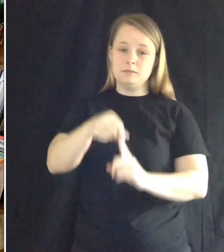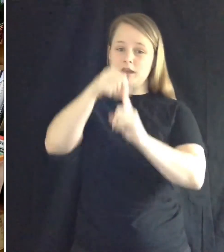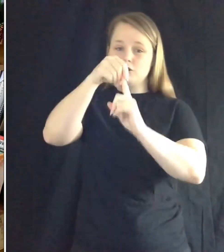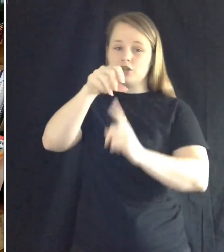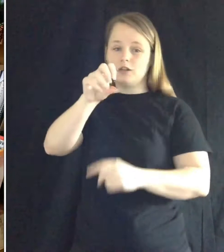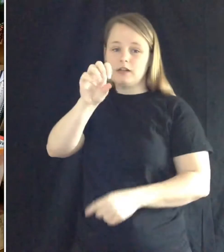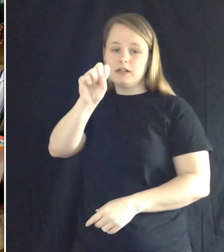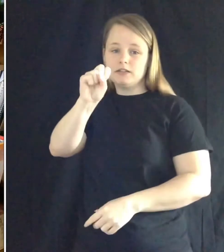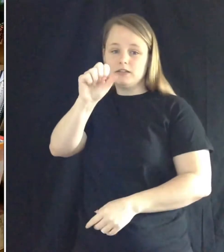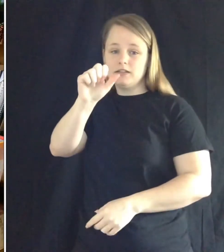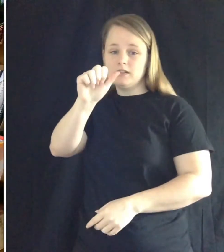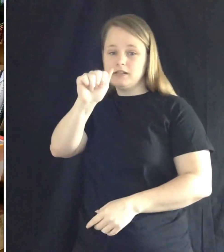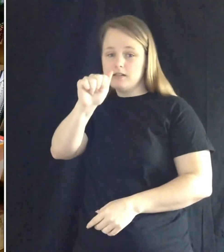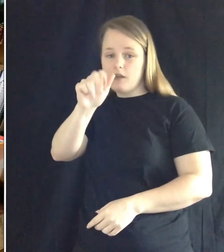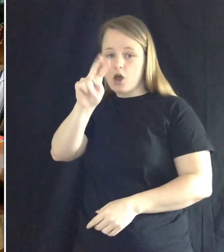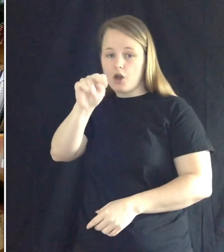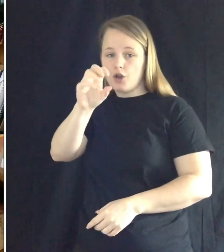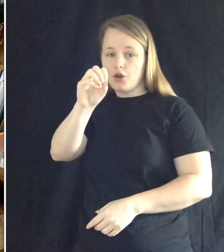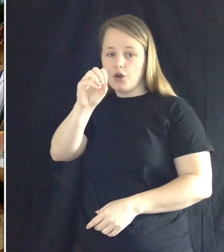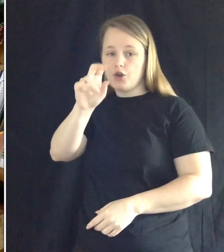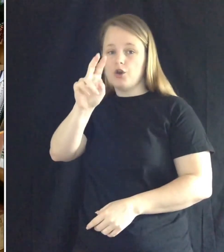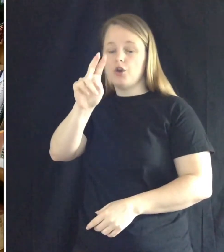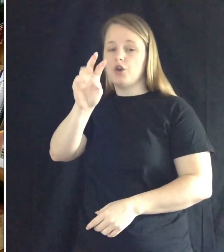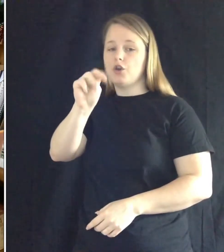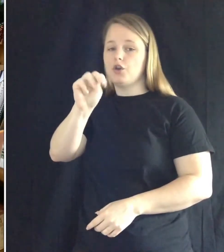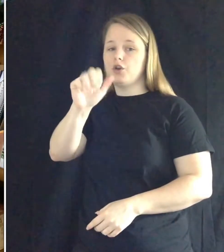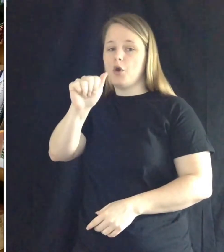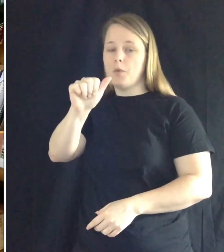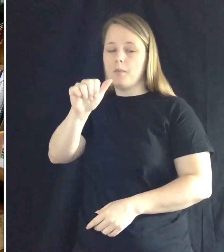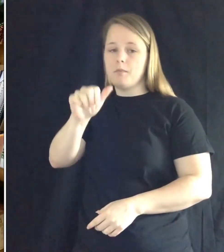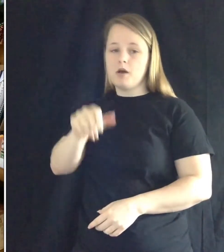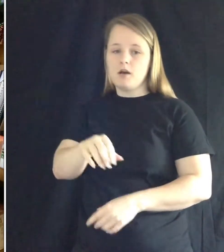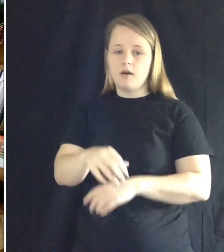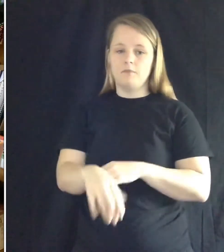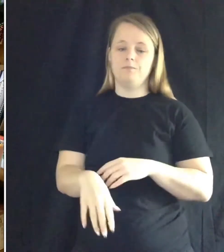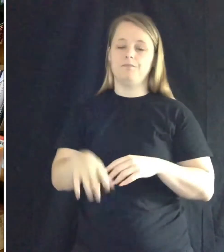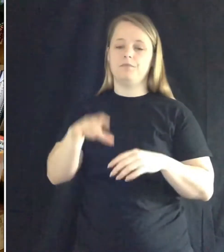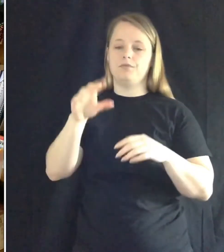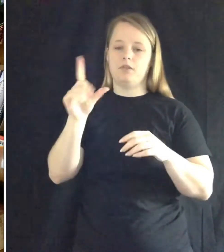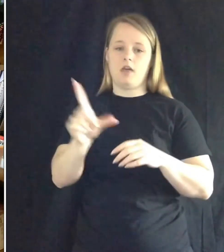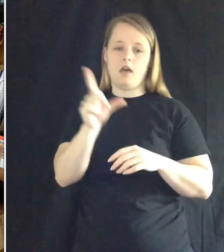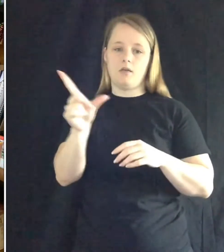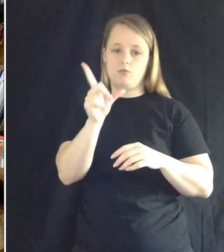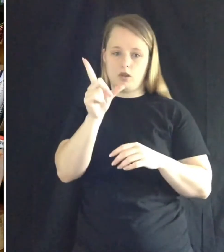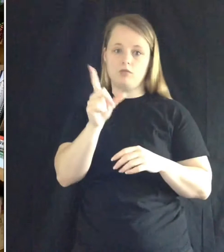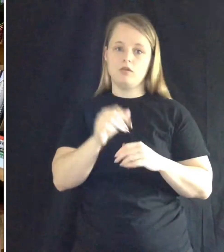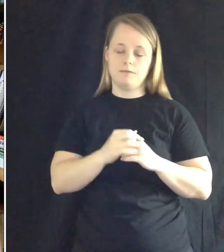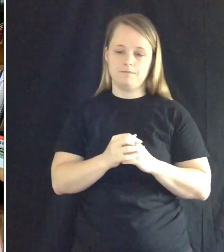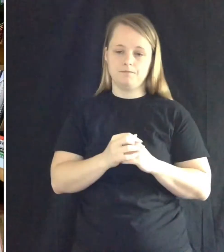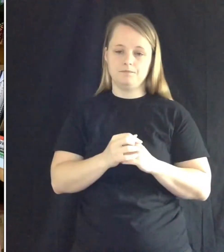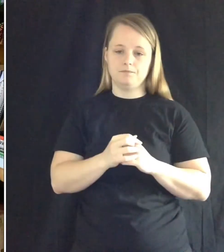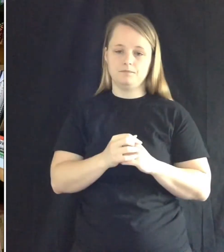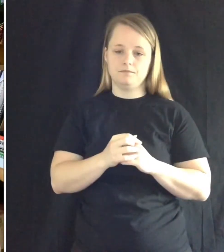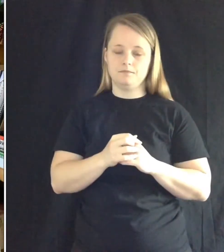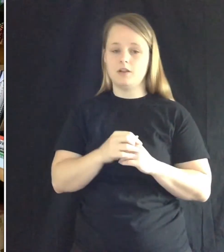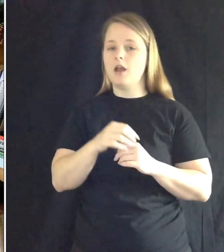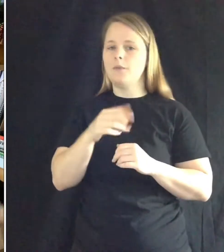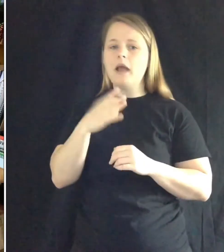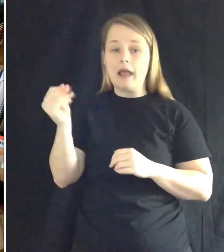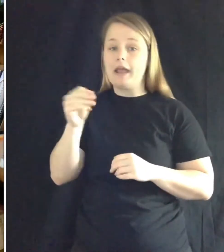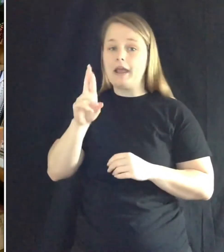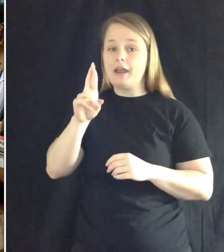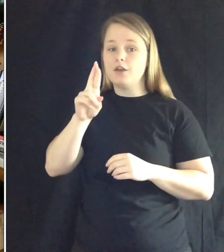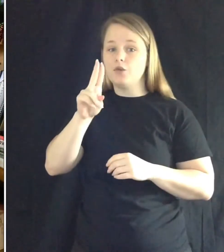librarians, and specifically for Miss Tiffany. Flop, flop, flop. Oh, and for Ruby too.